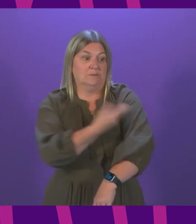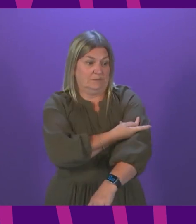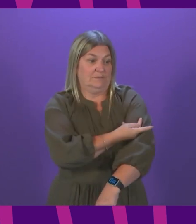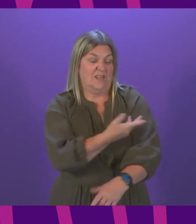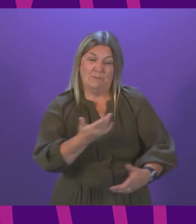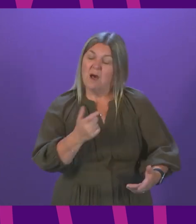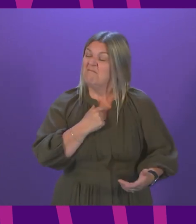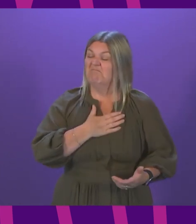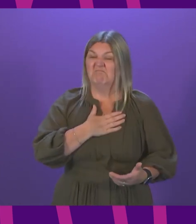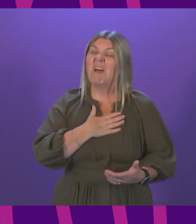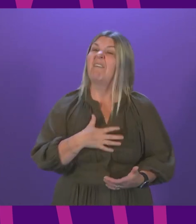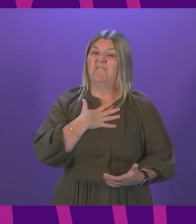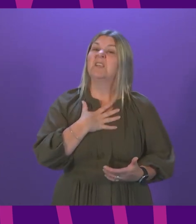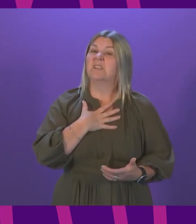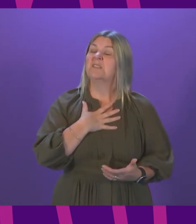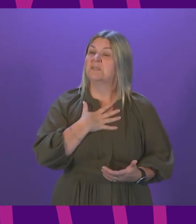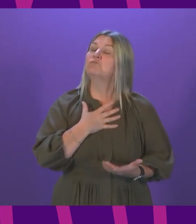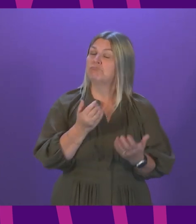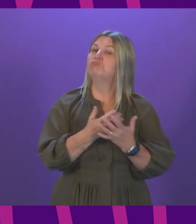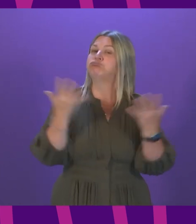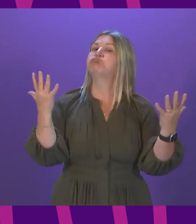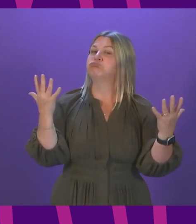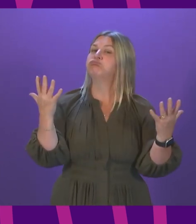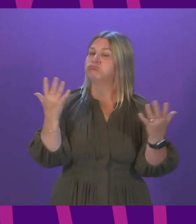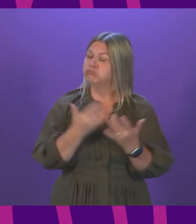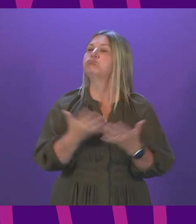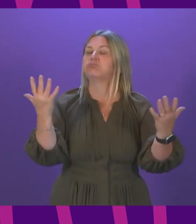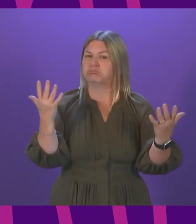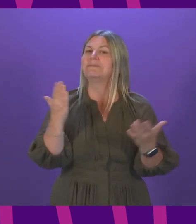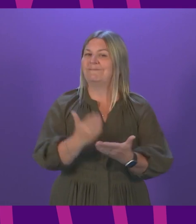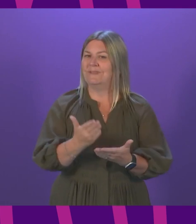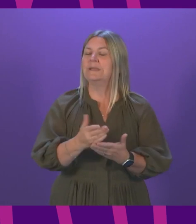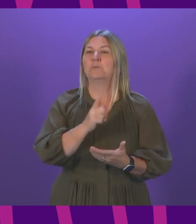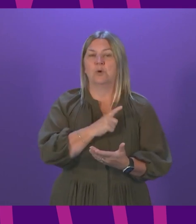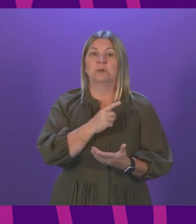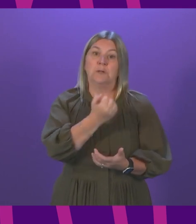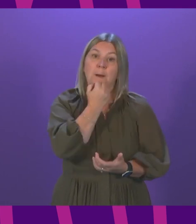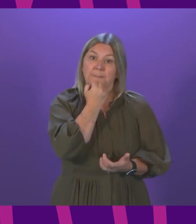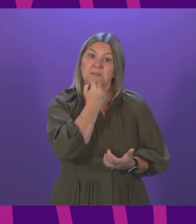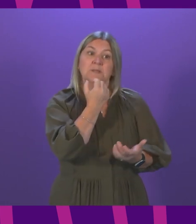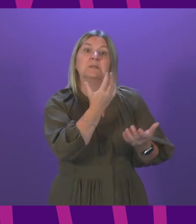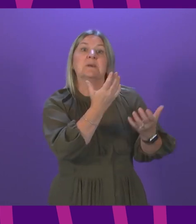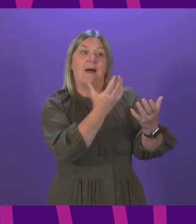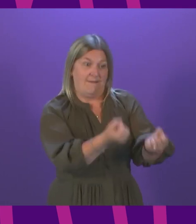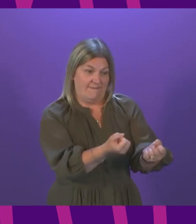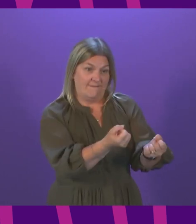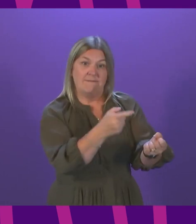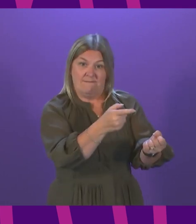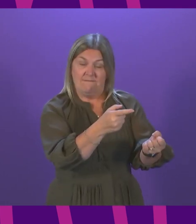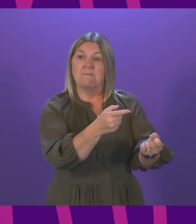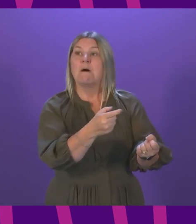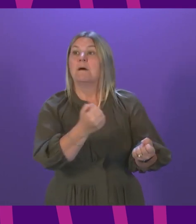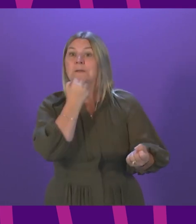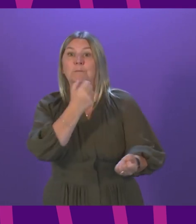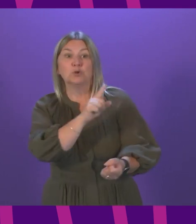will be significant. We see in the breaking of the link between cases and the numbers in hospital and